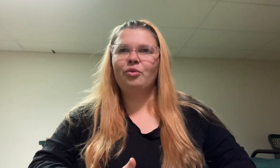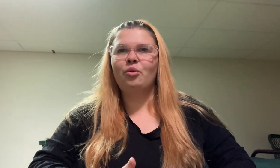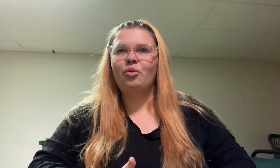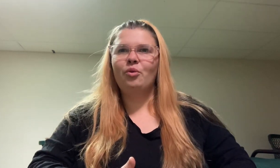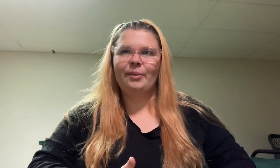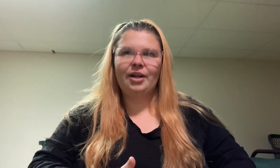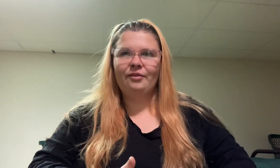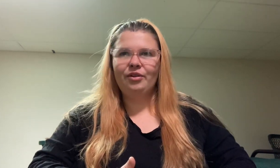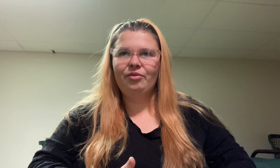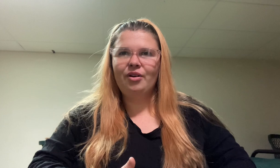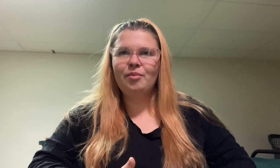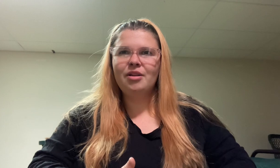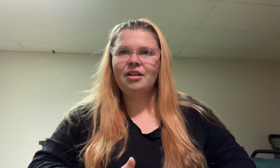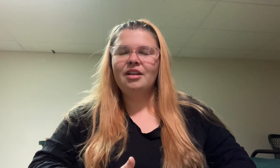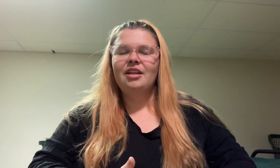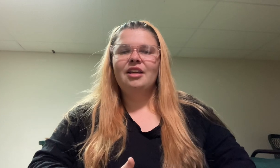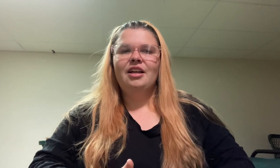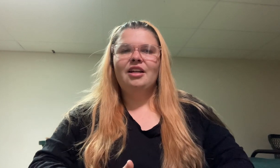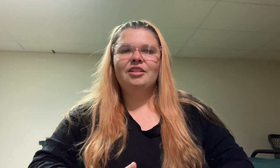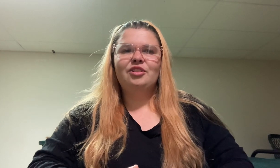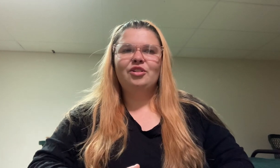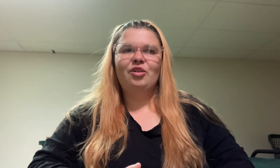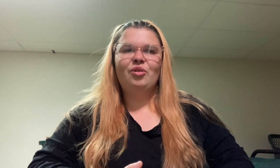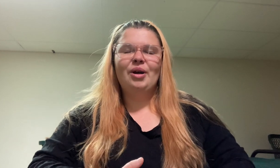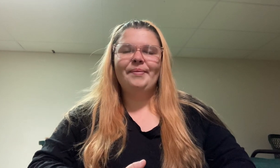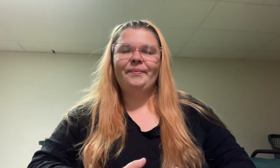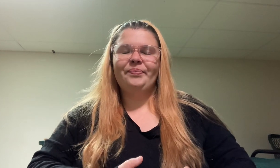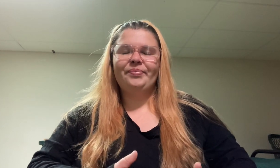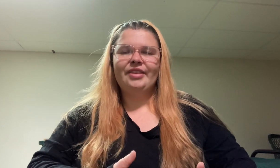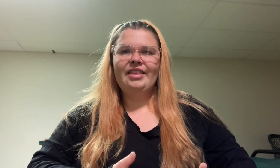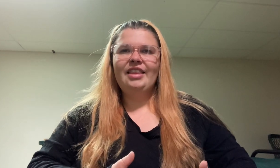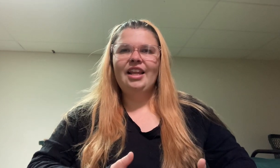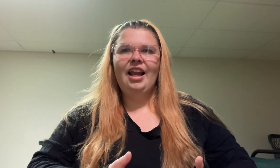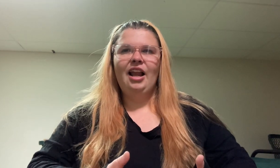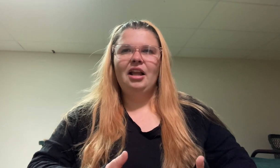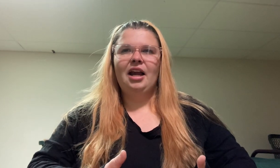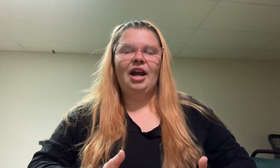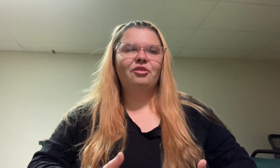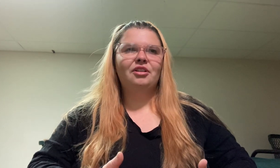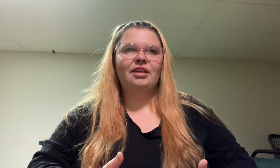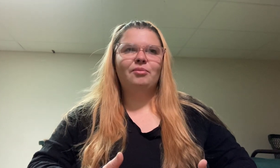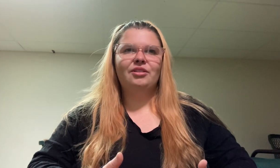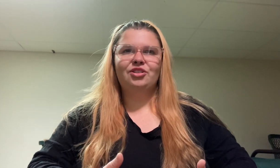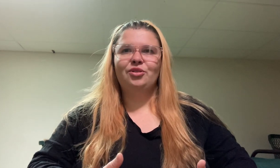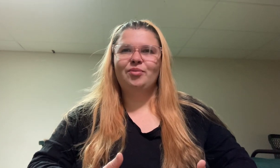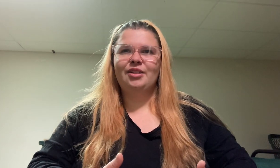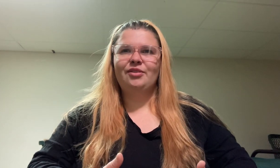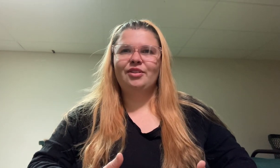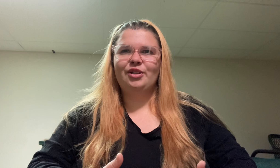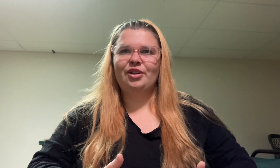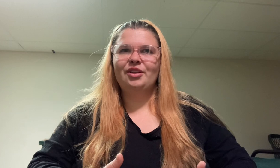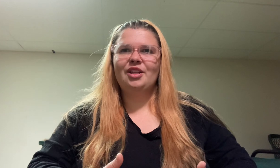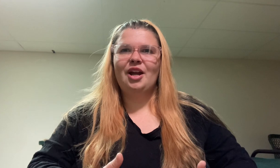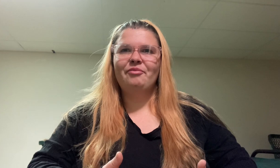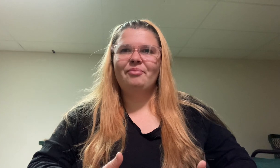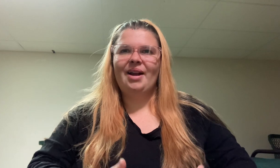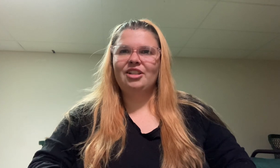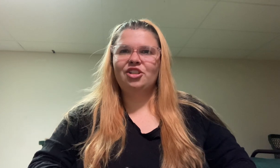where I'm coming from. So I really do believe with her that magic